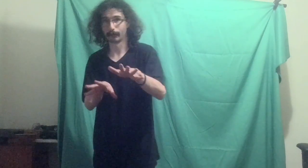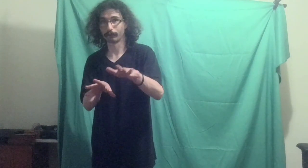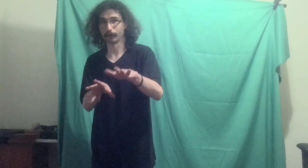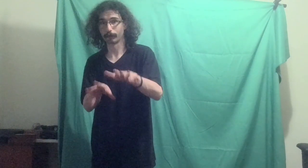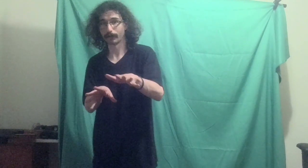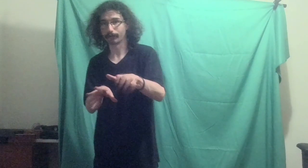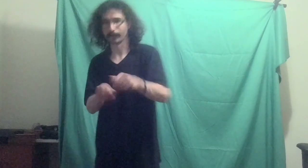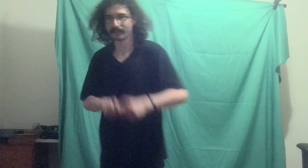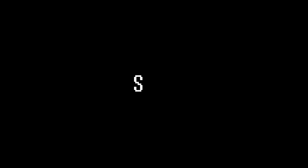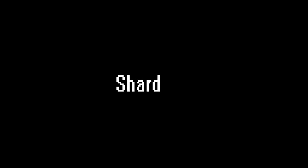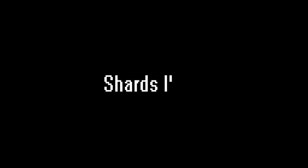for your reference.